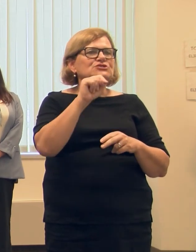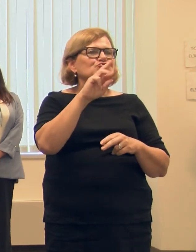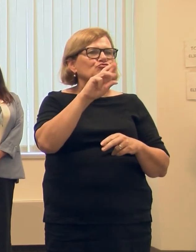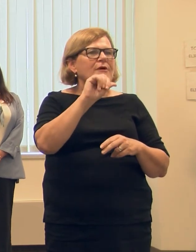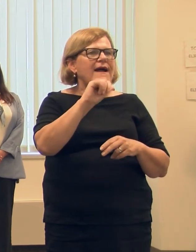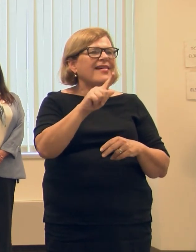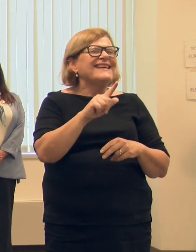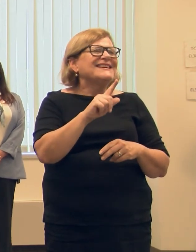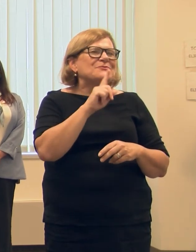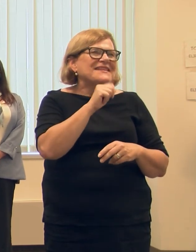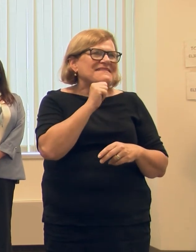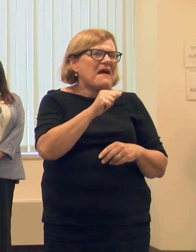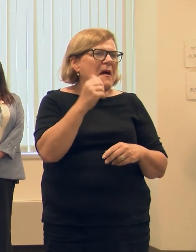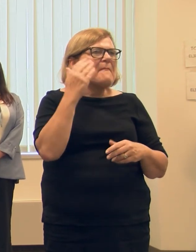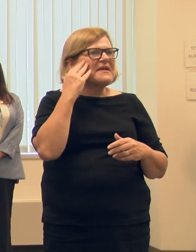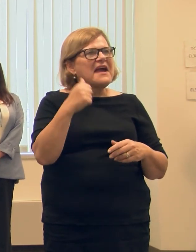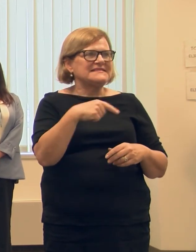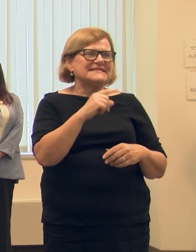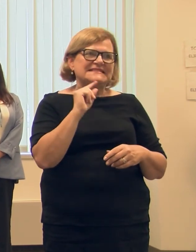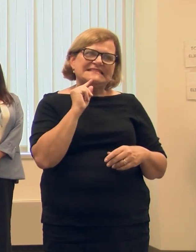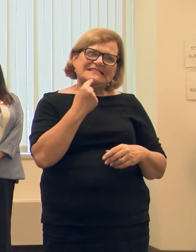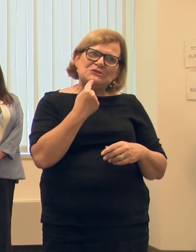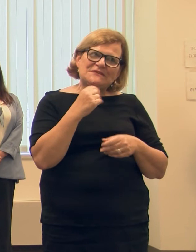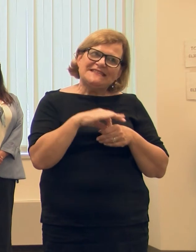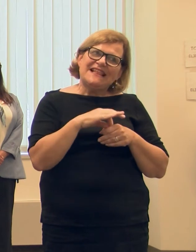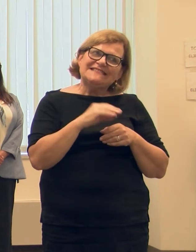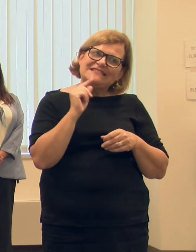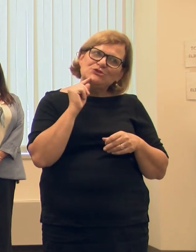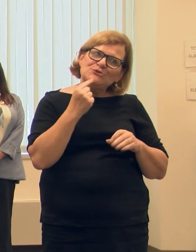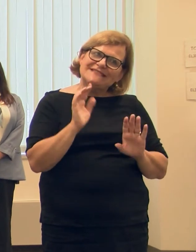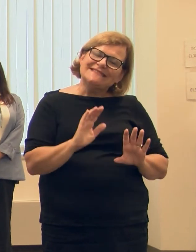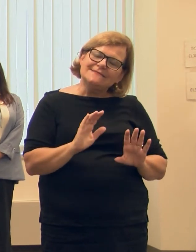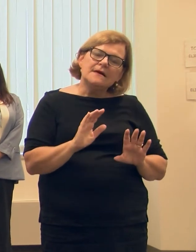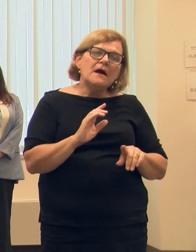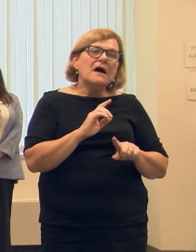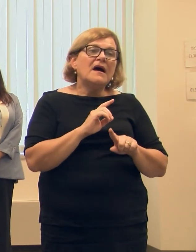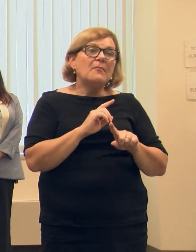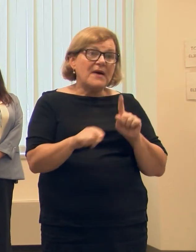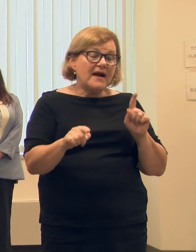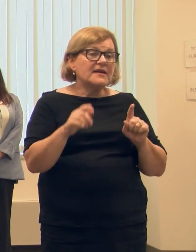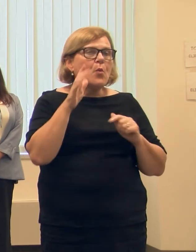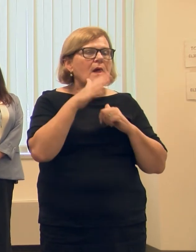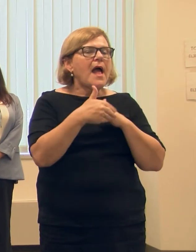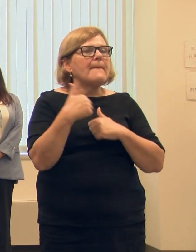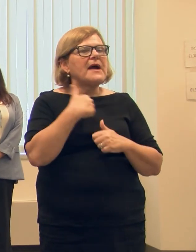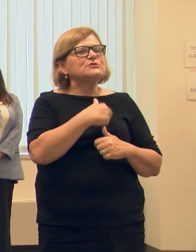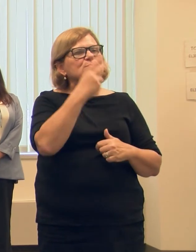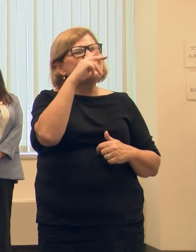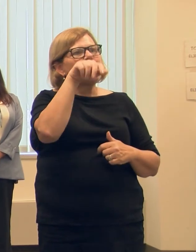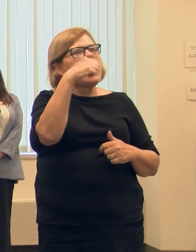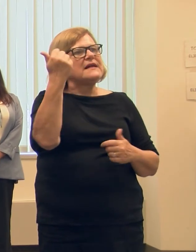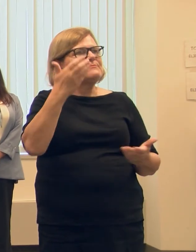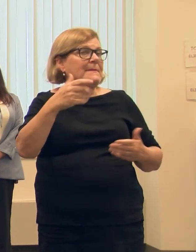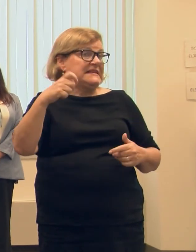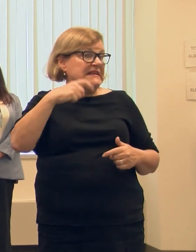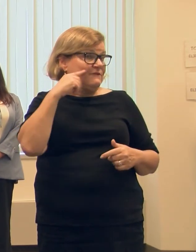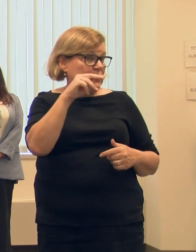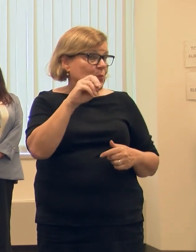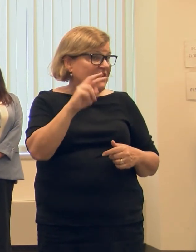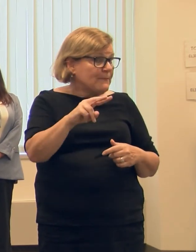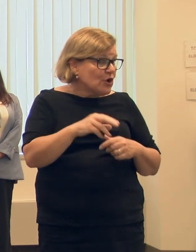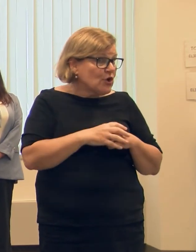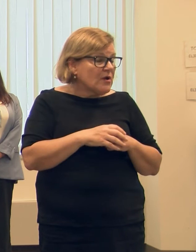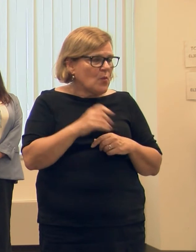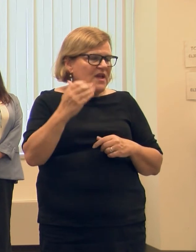take this election very seriously. I know I do. But it will also help us see what else might be needed for November